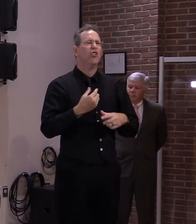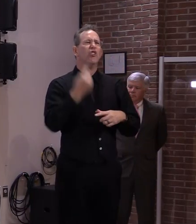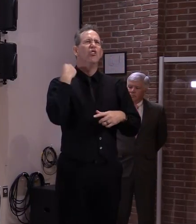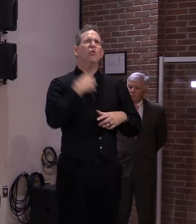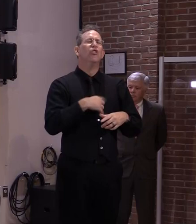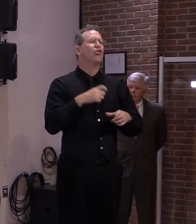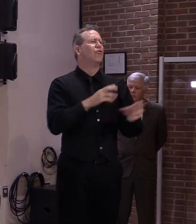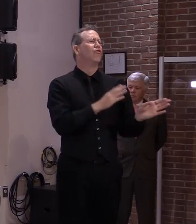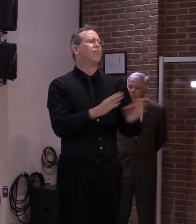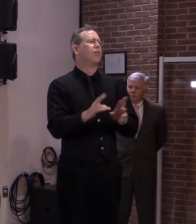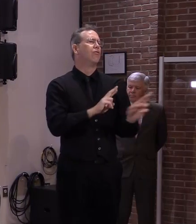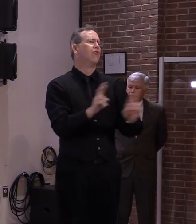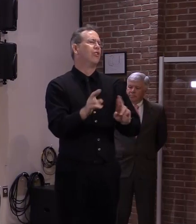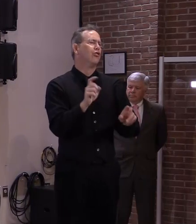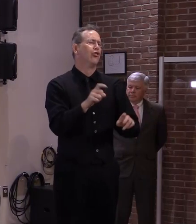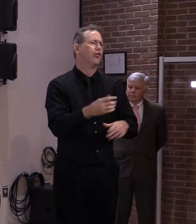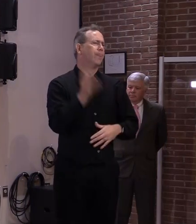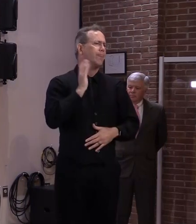to that